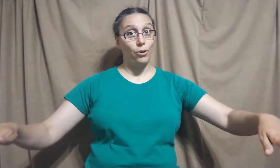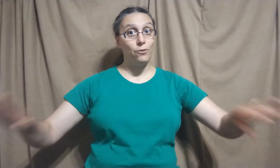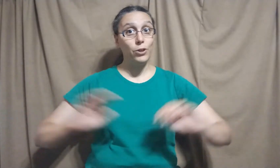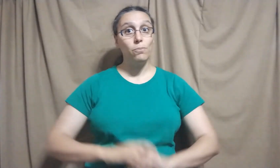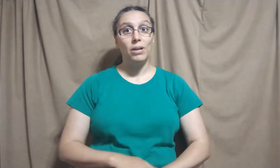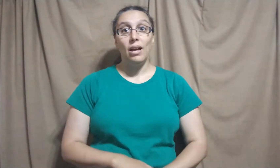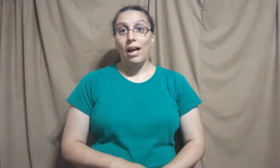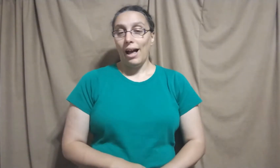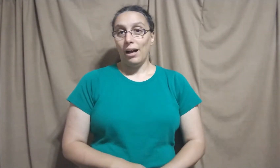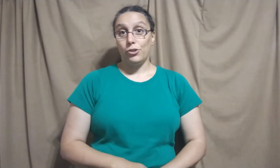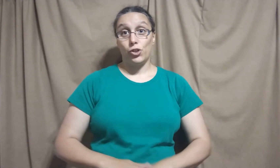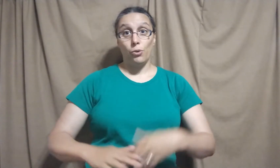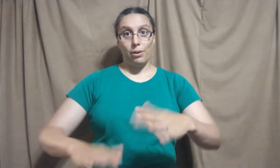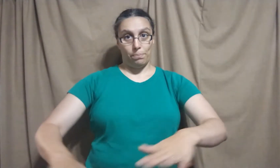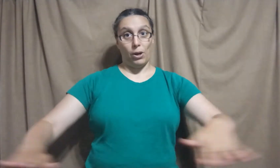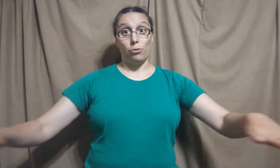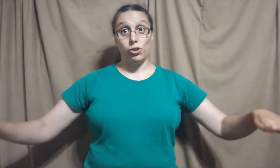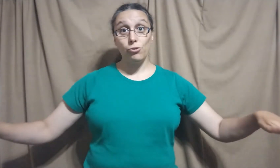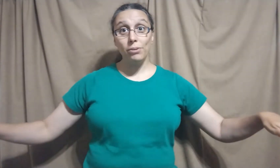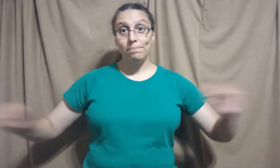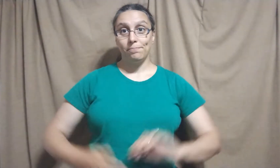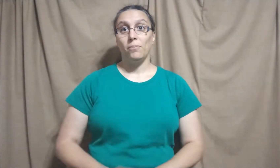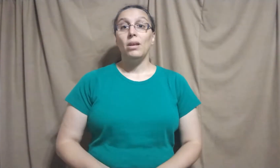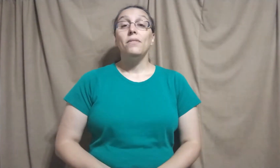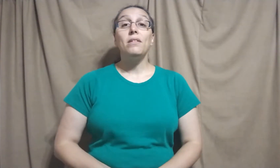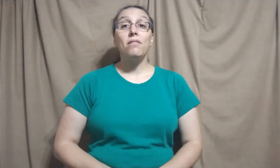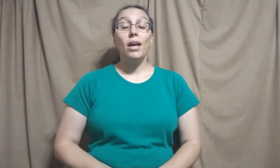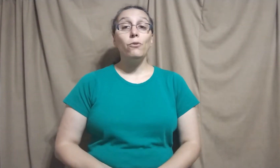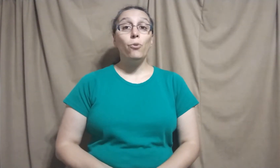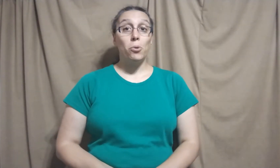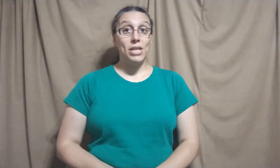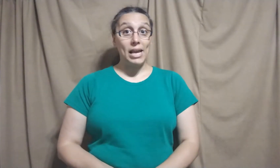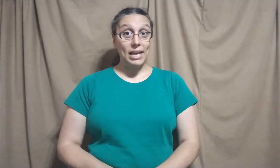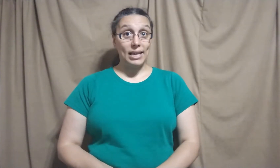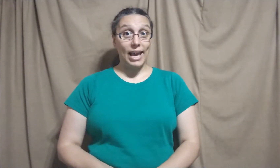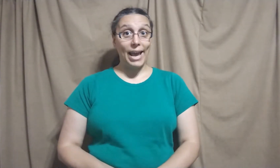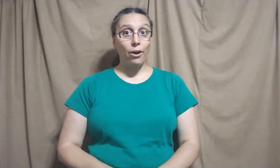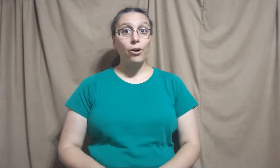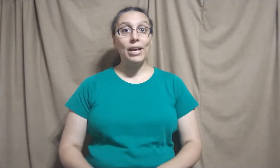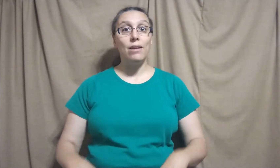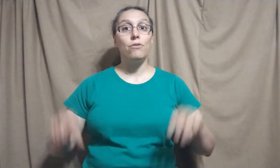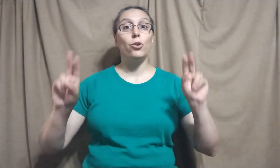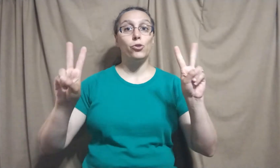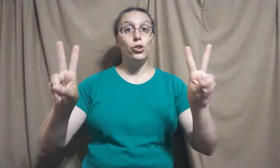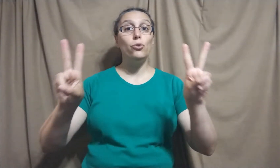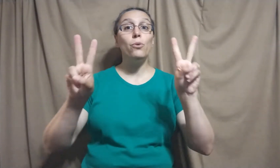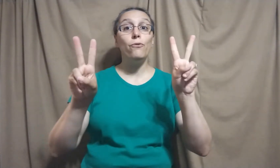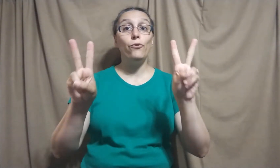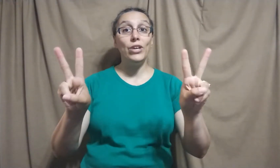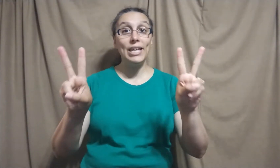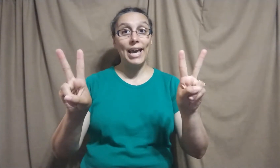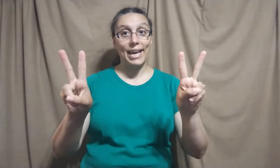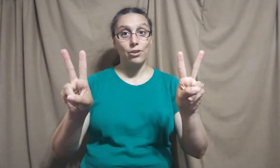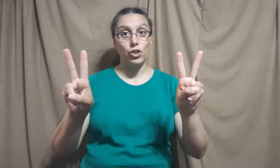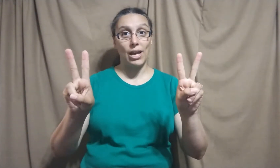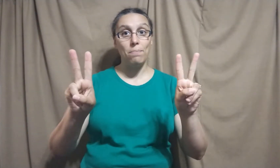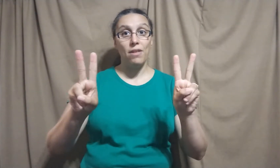front of you to show that they're children. The sign for taking care is your two V handshapes